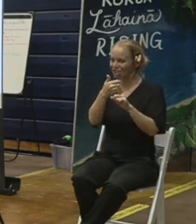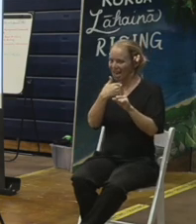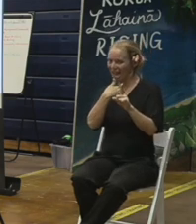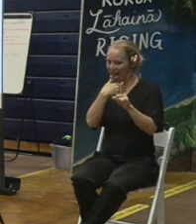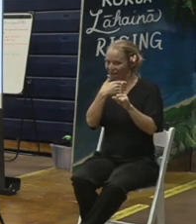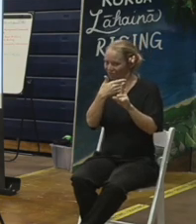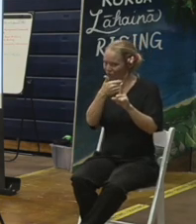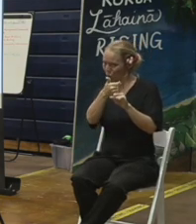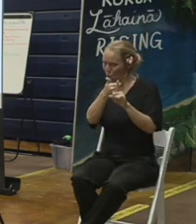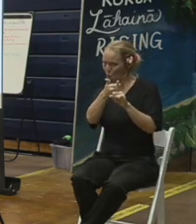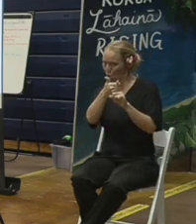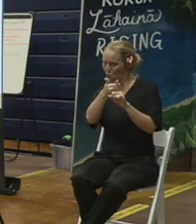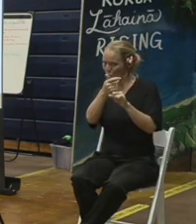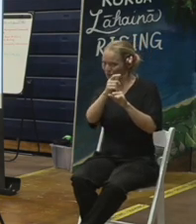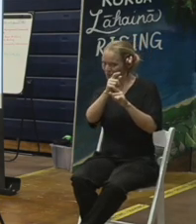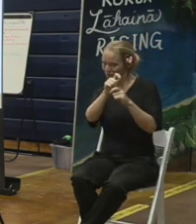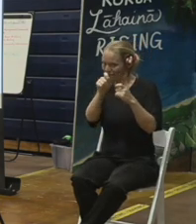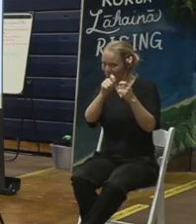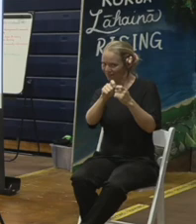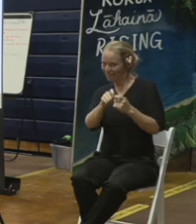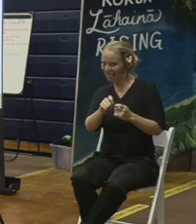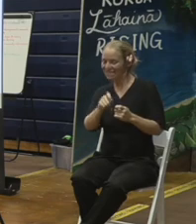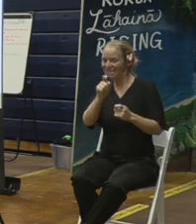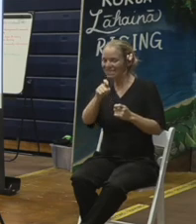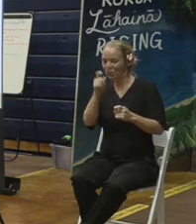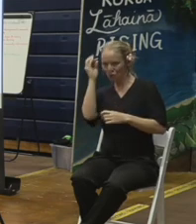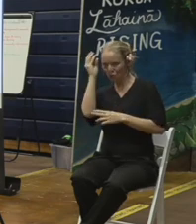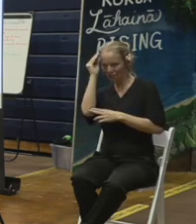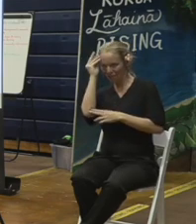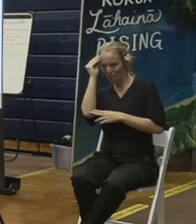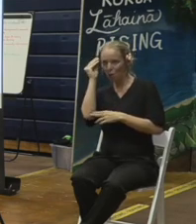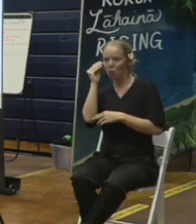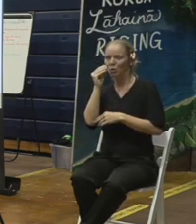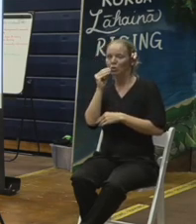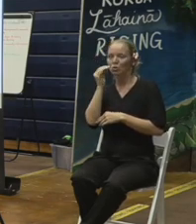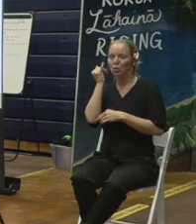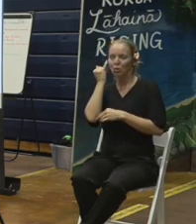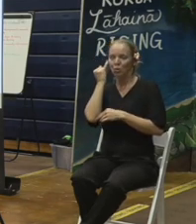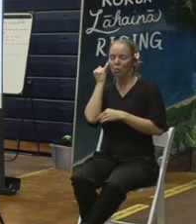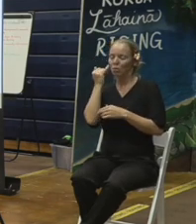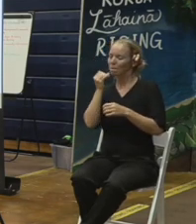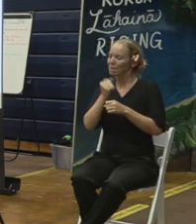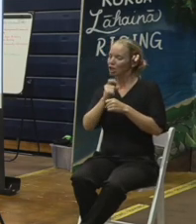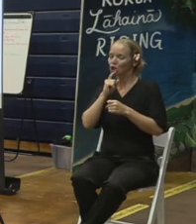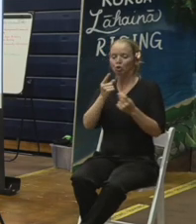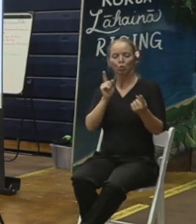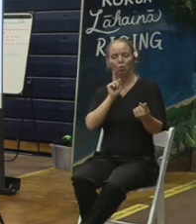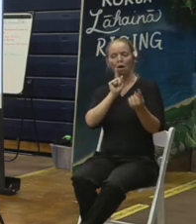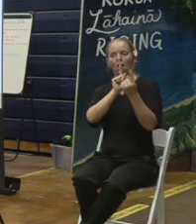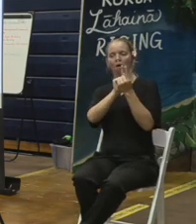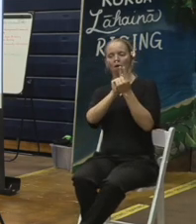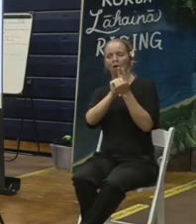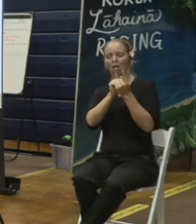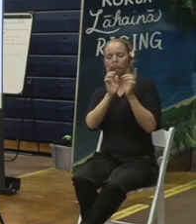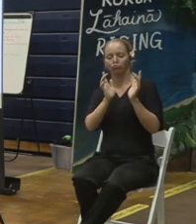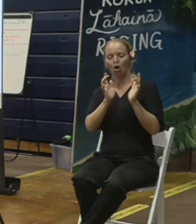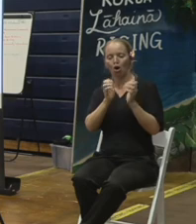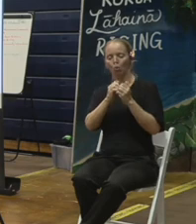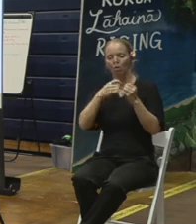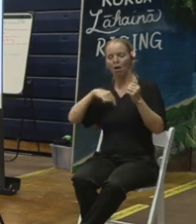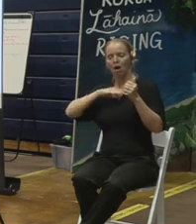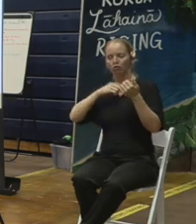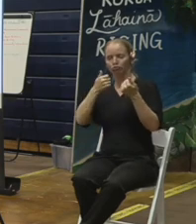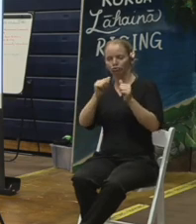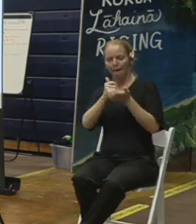variations, there's a lot of things that we have to consider, but we want to ensure we have those conversations. That process is started when